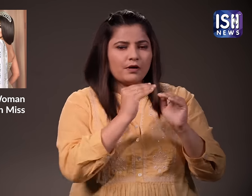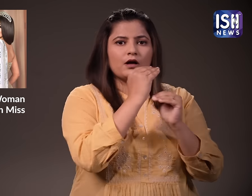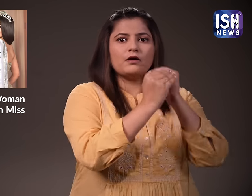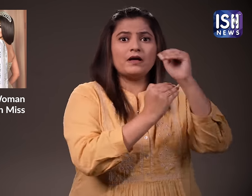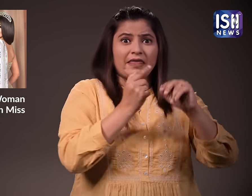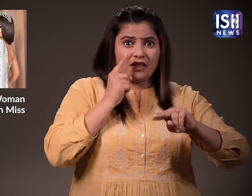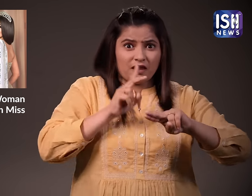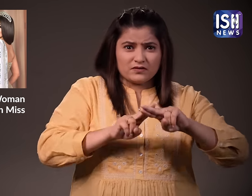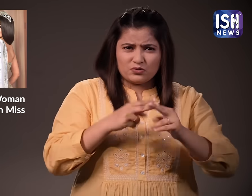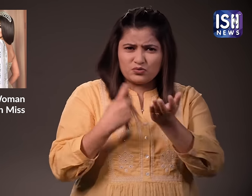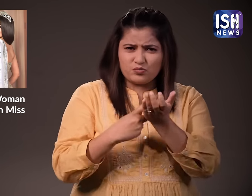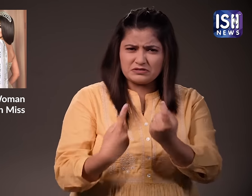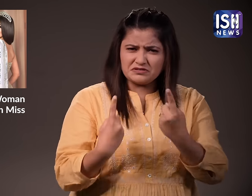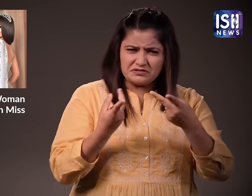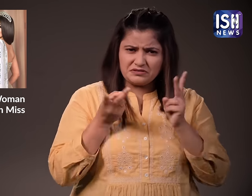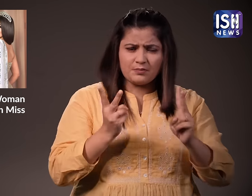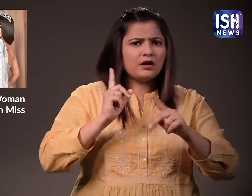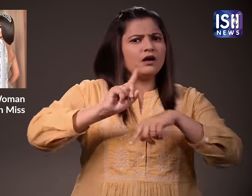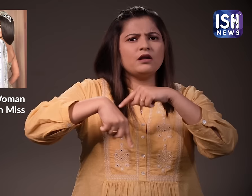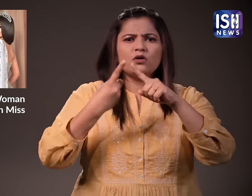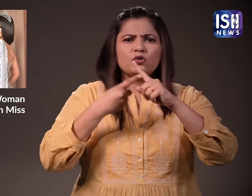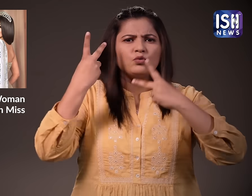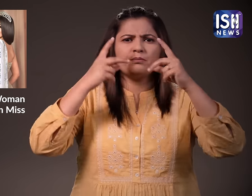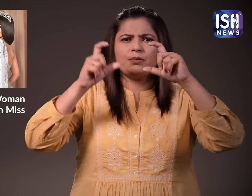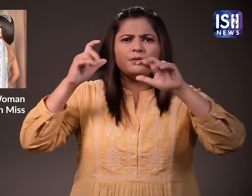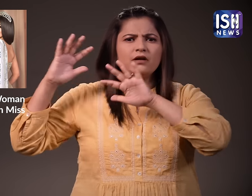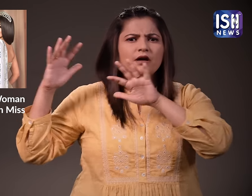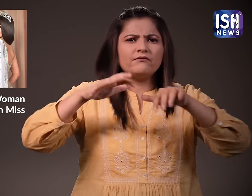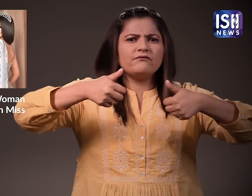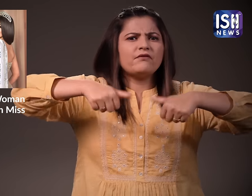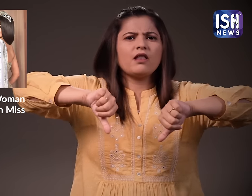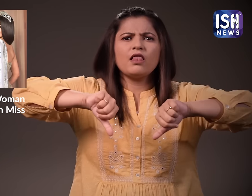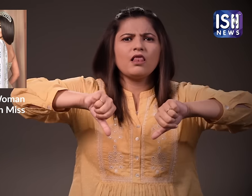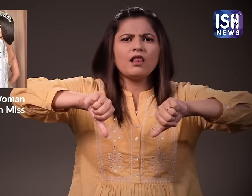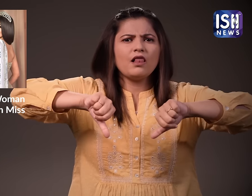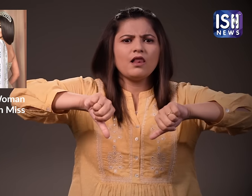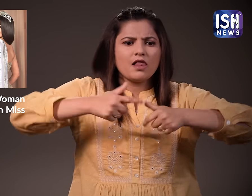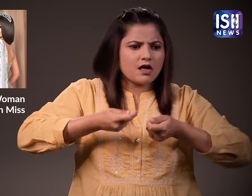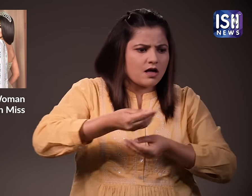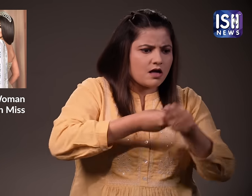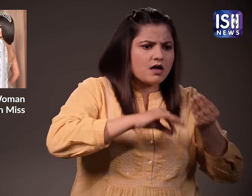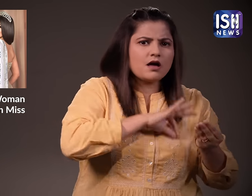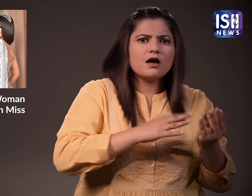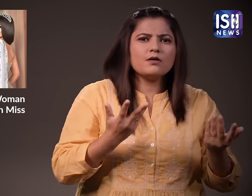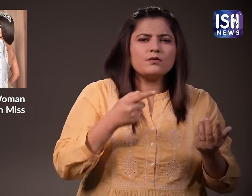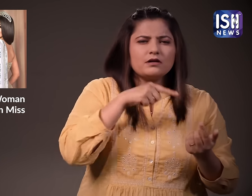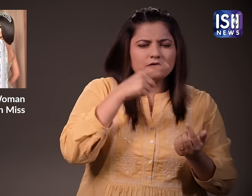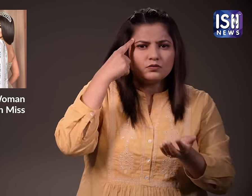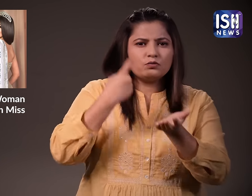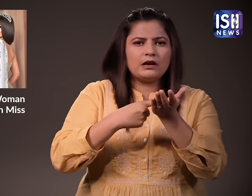If the rules are as strict as they were before, tourists won't travel here. Then there won't be any growth in business